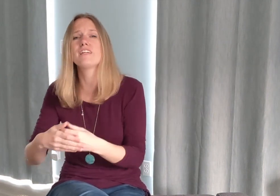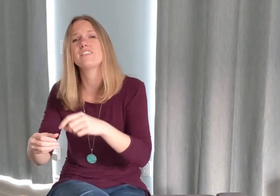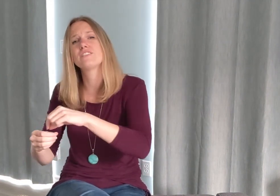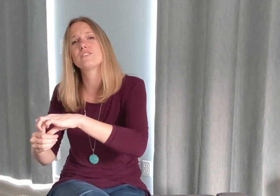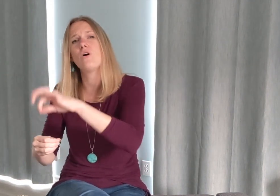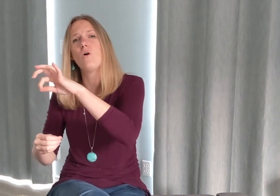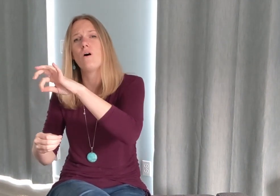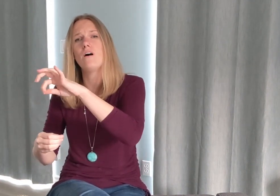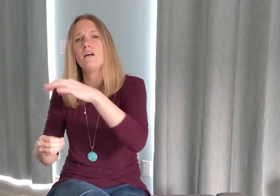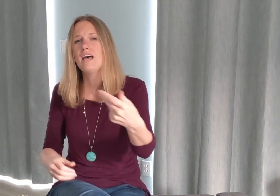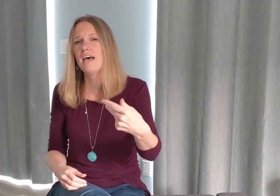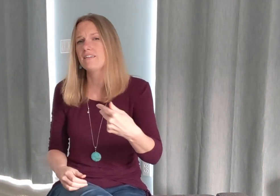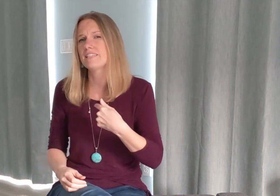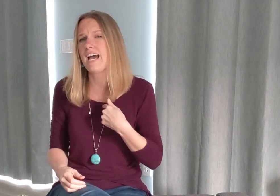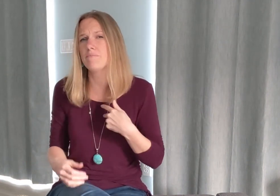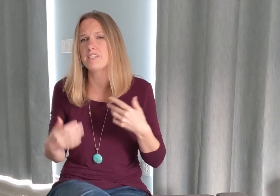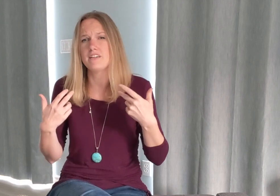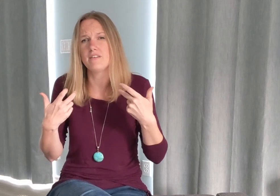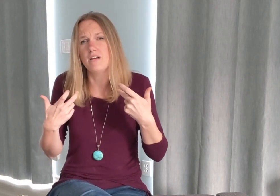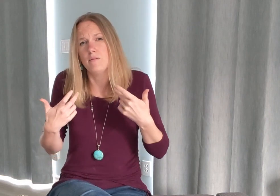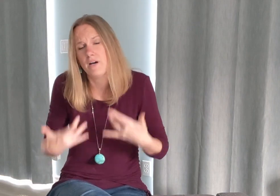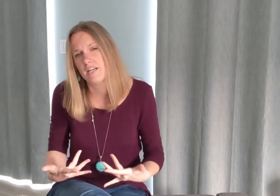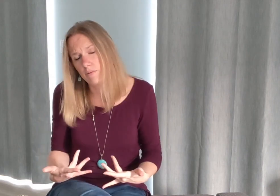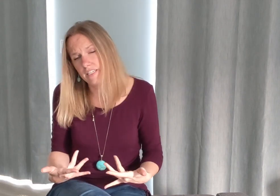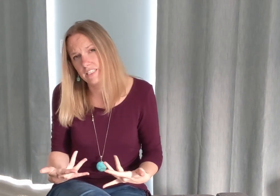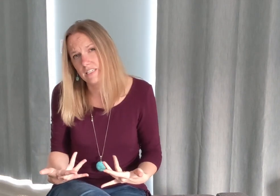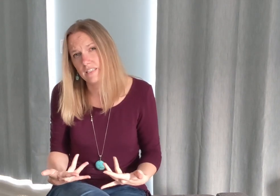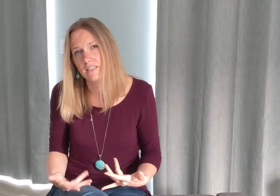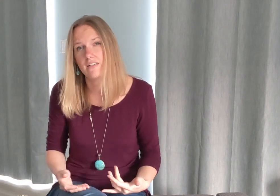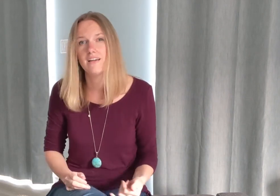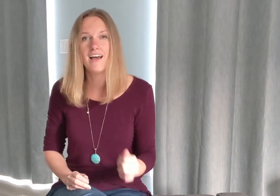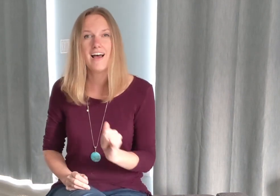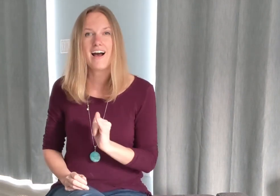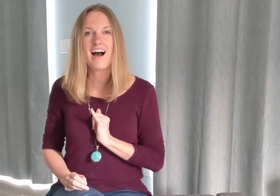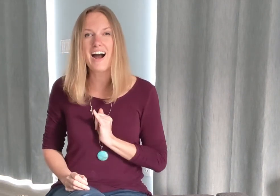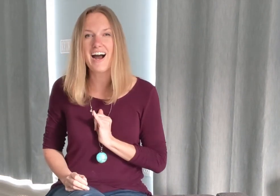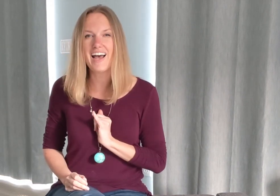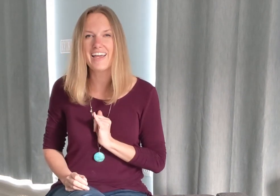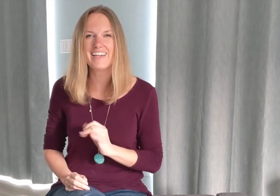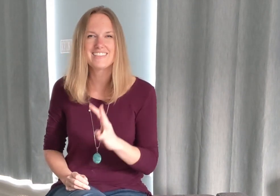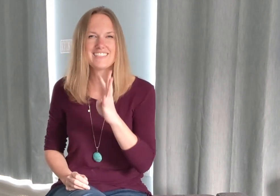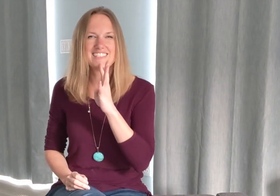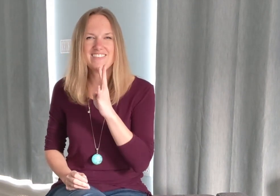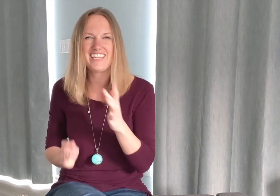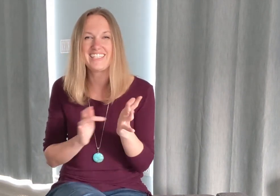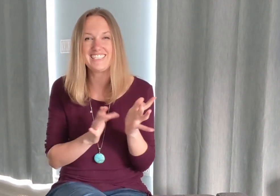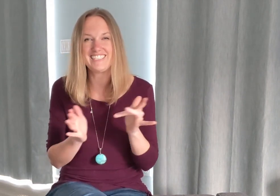soul held captive by depression. I speak Jesus.